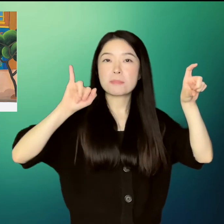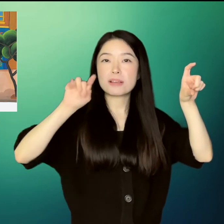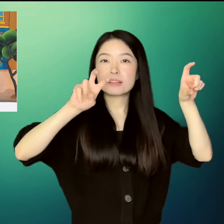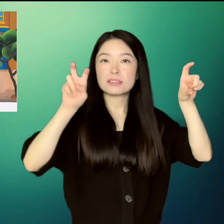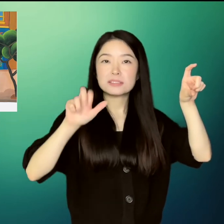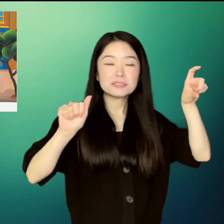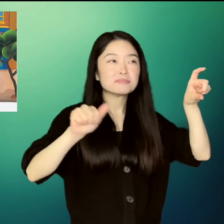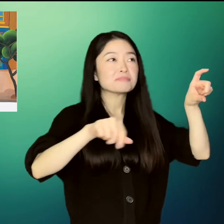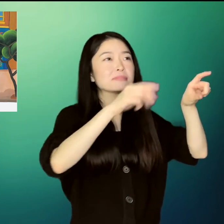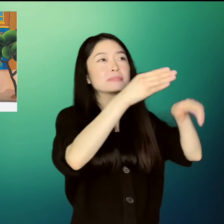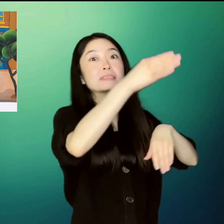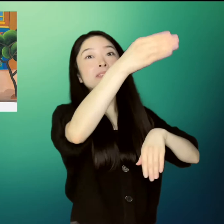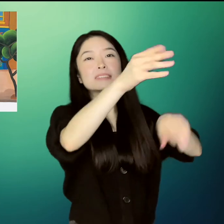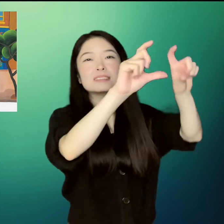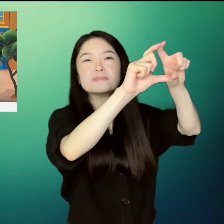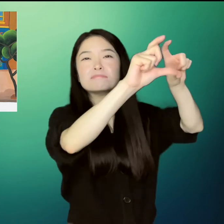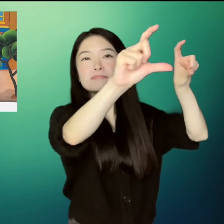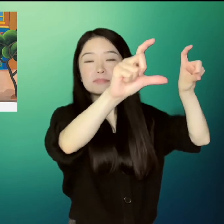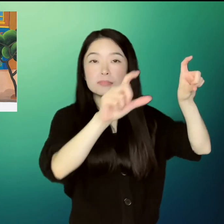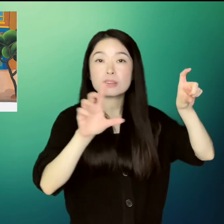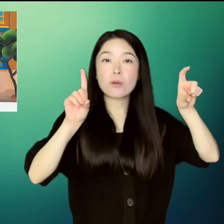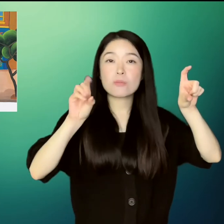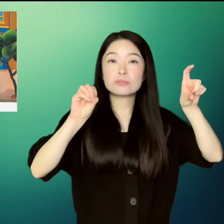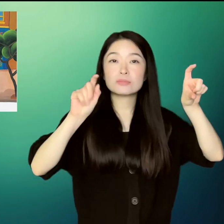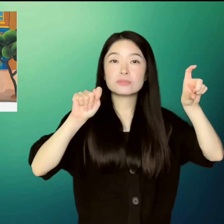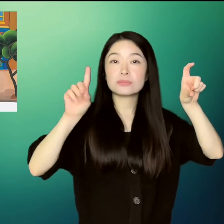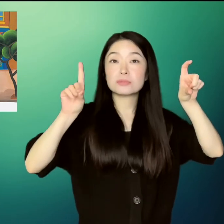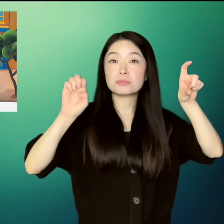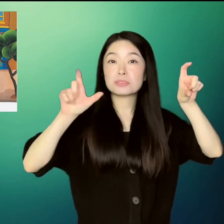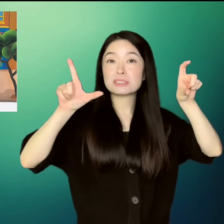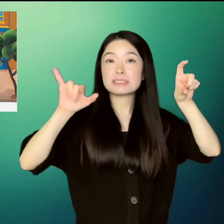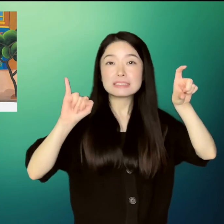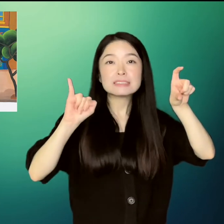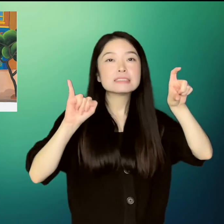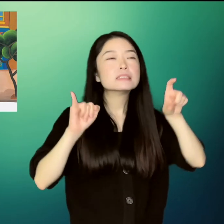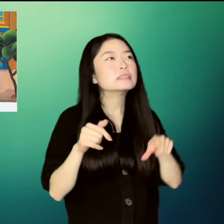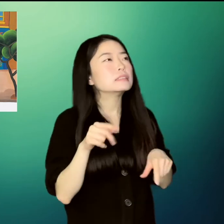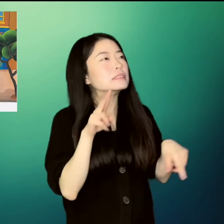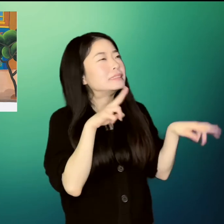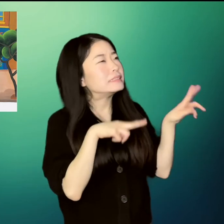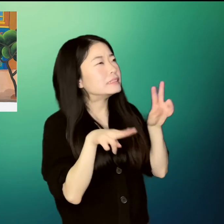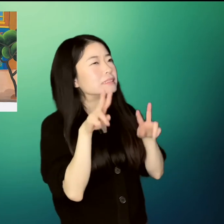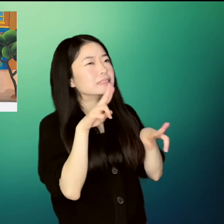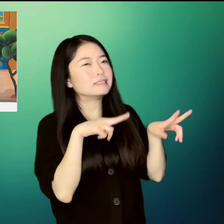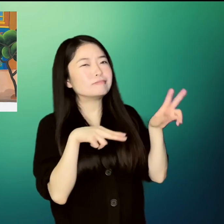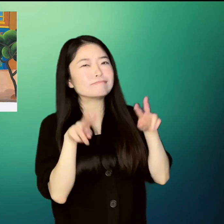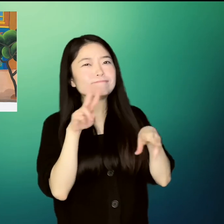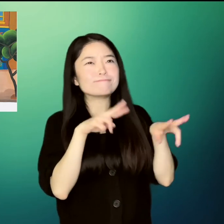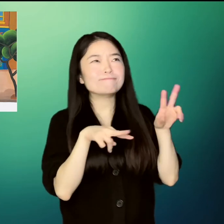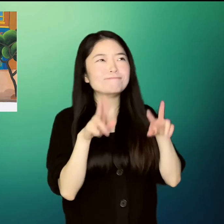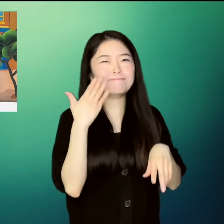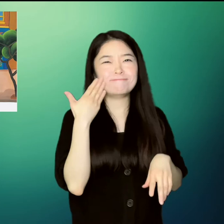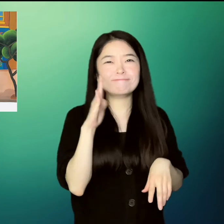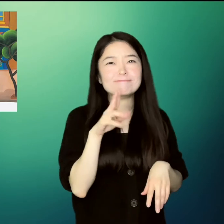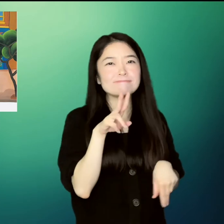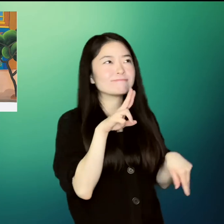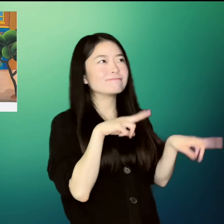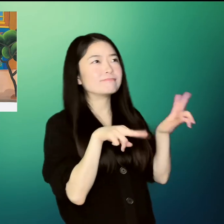and Dot's Deli. A big graffiti painted garbage truck roared like a lion as it took